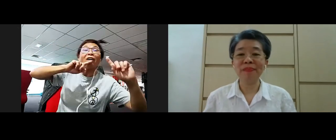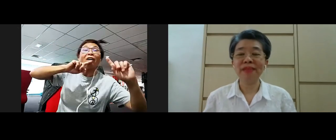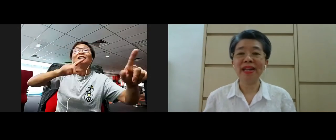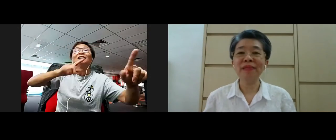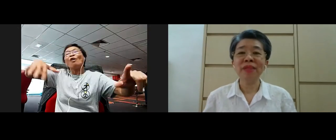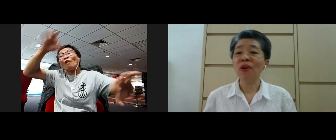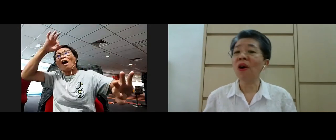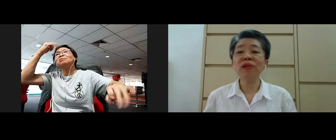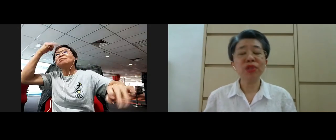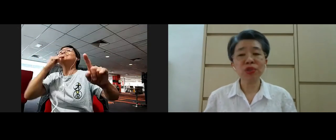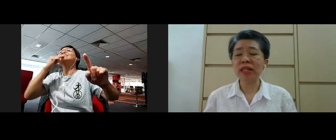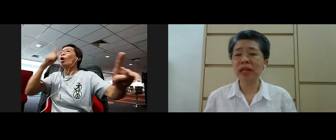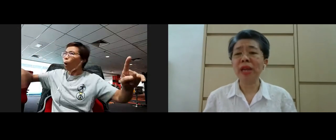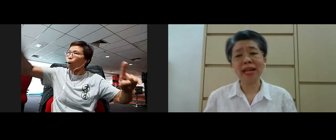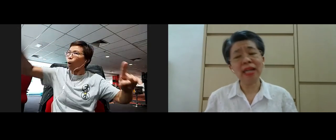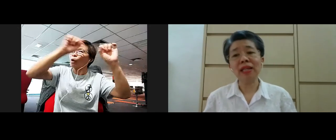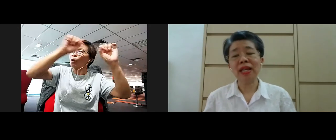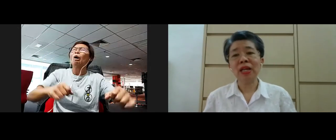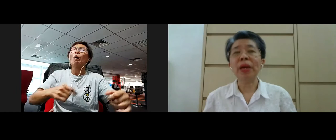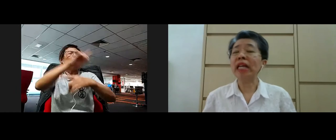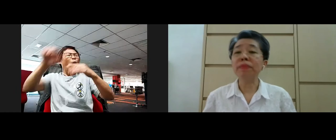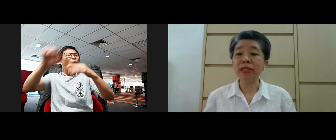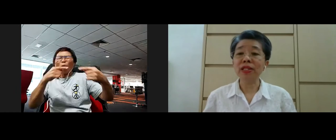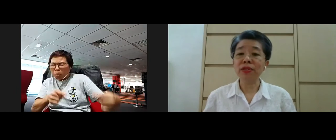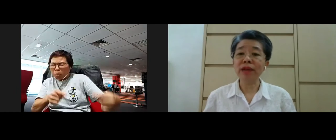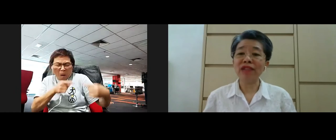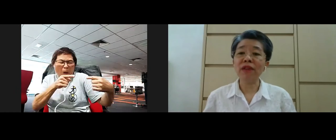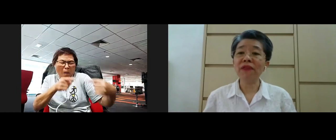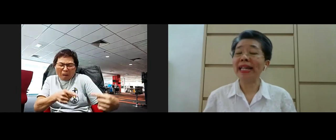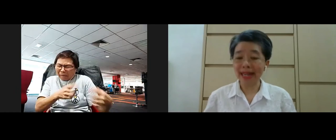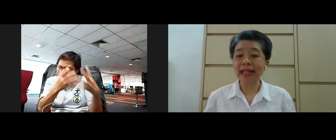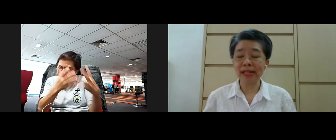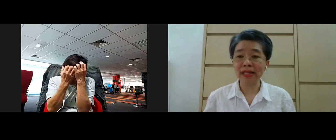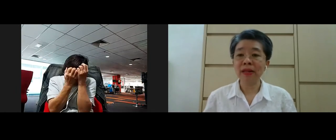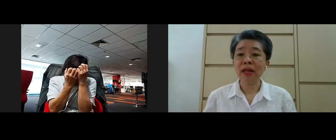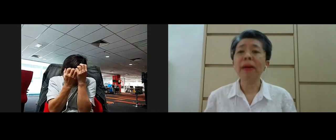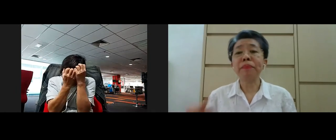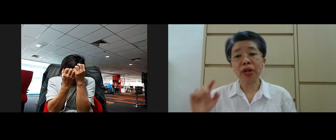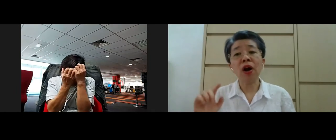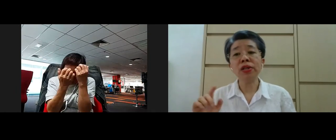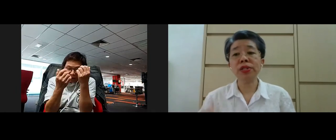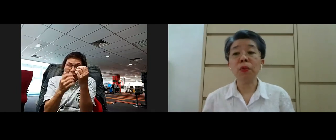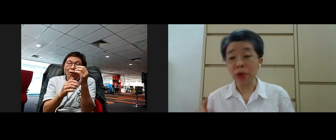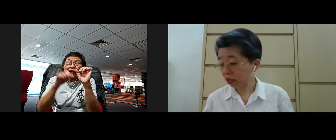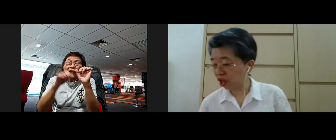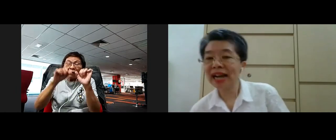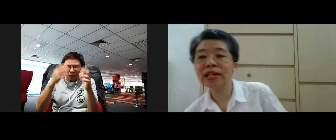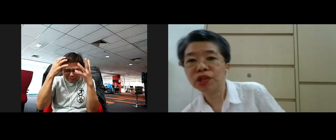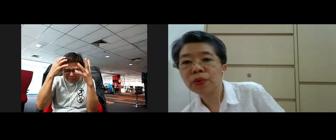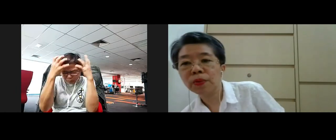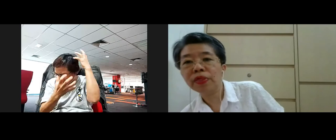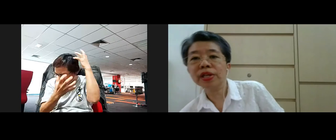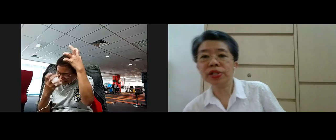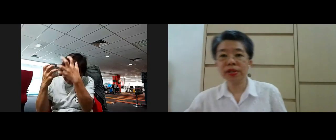answer yeah all the struggle that we are in we're able to actually find the answer but because we were